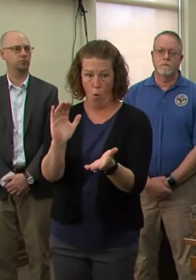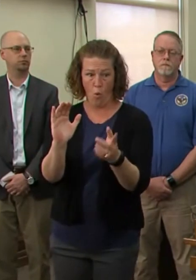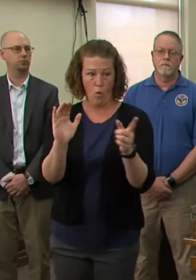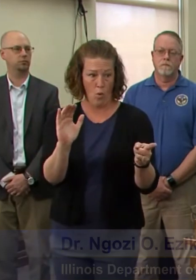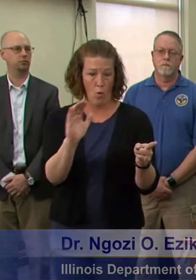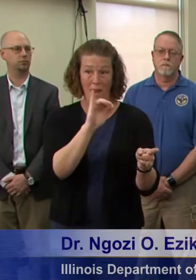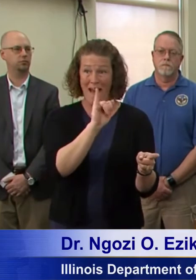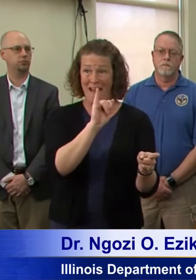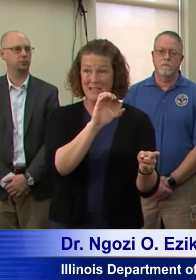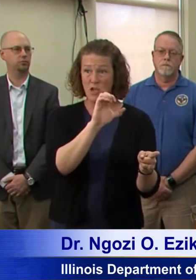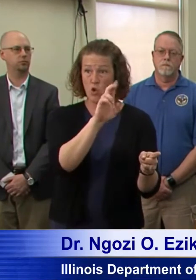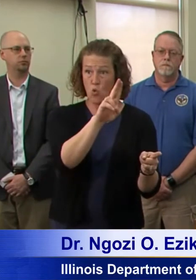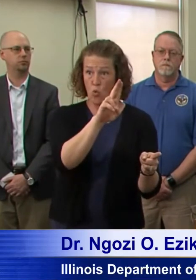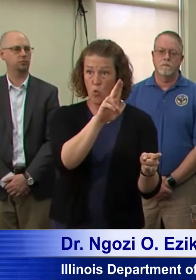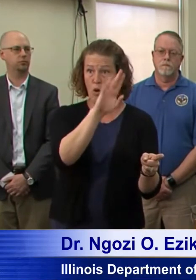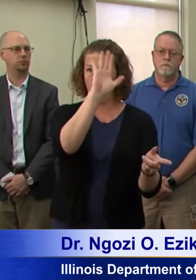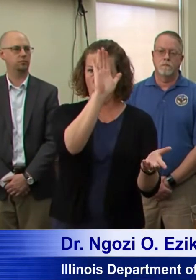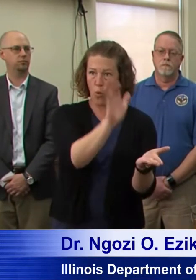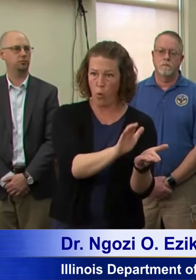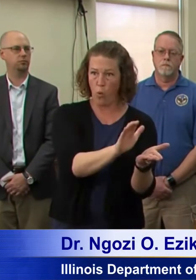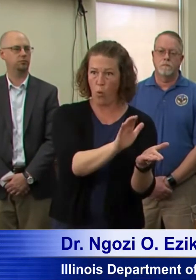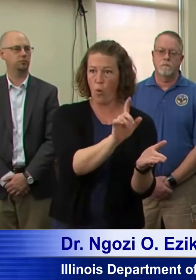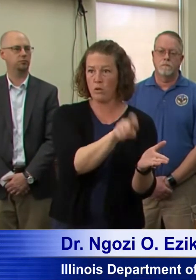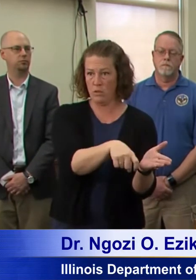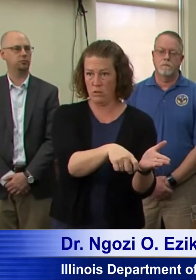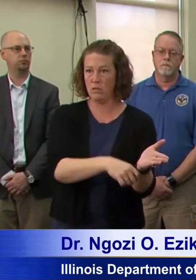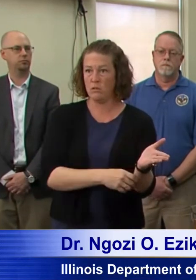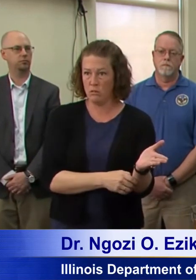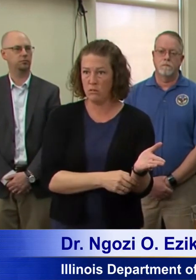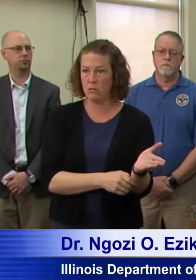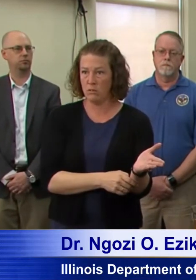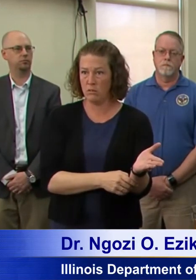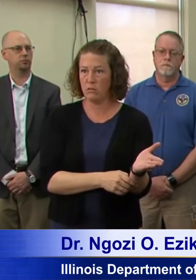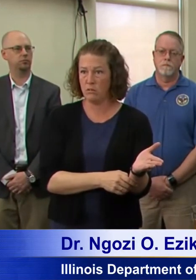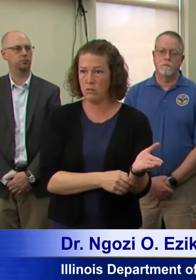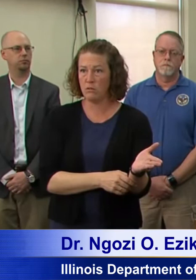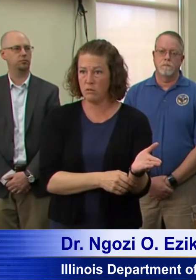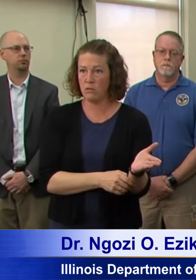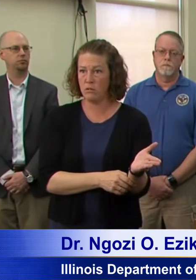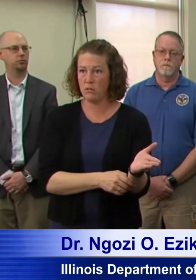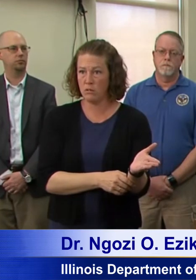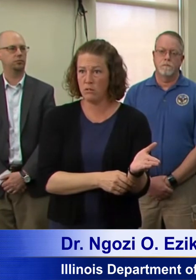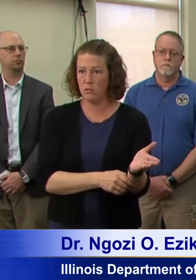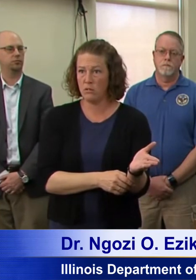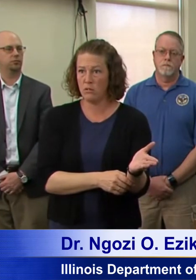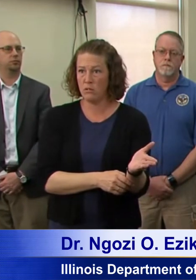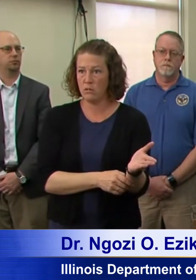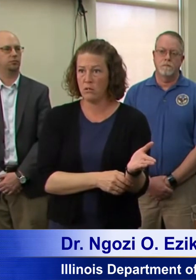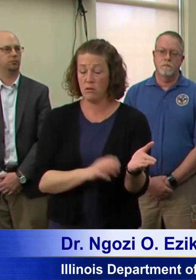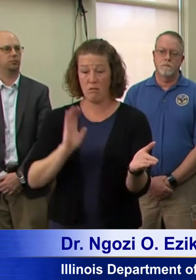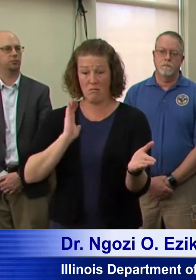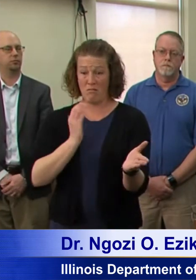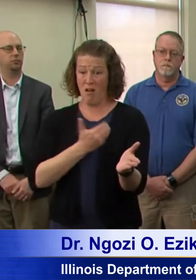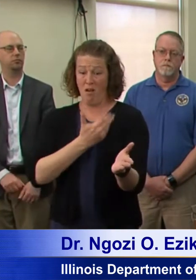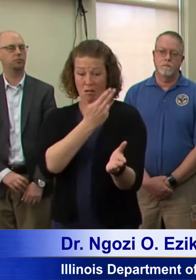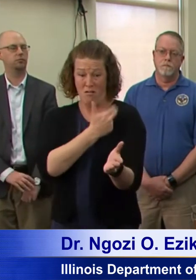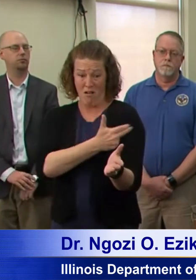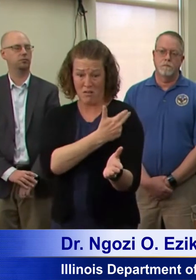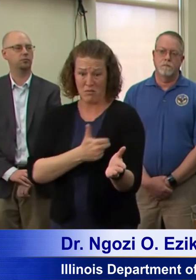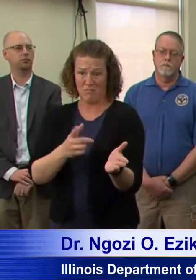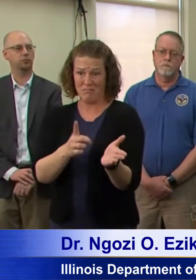needing ICU beds, which of course are limited. We can't strain our healthcare system beyond its limits and then be choosing